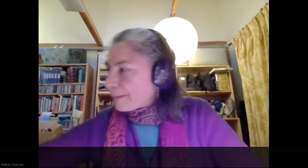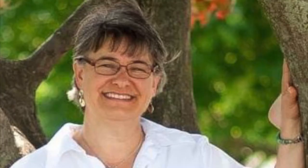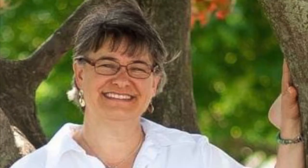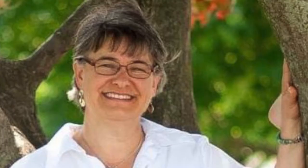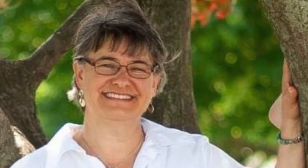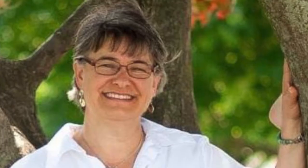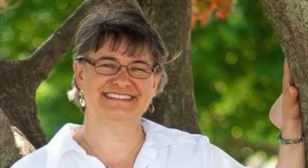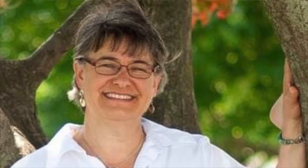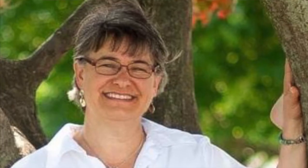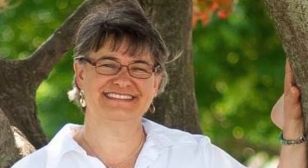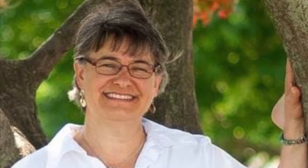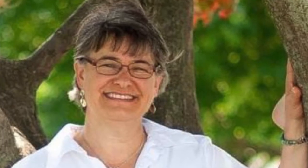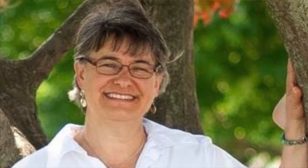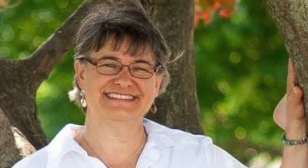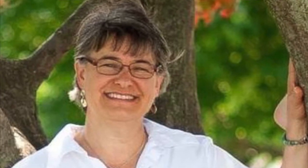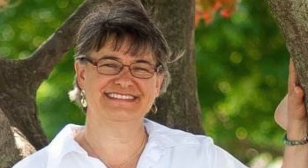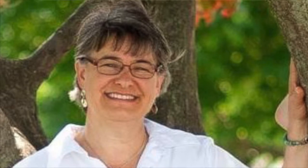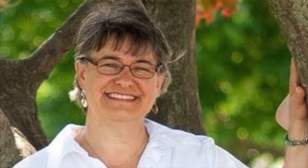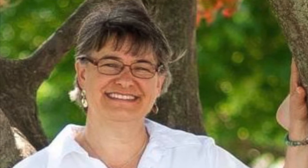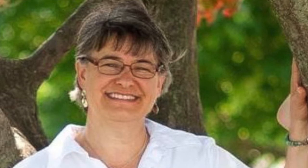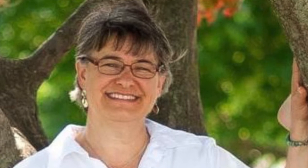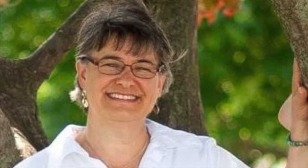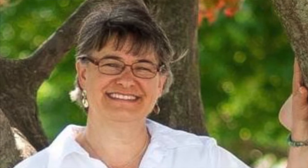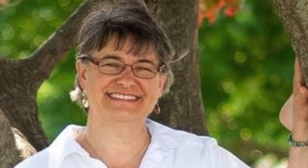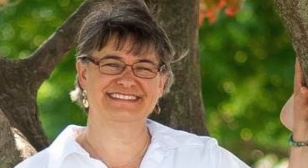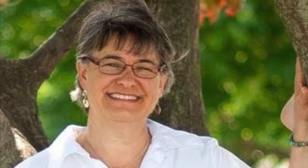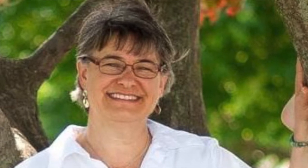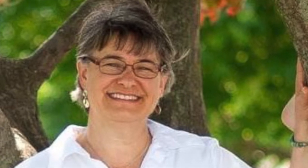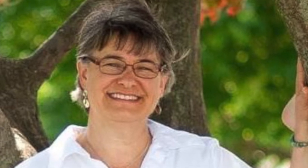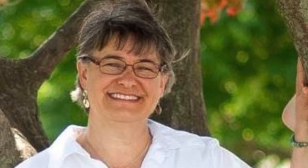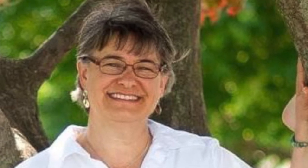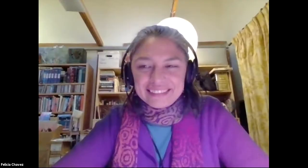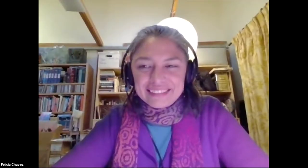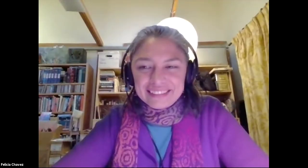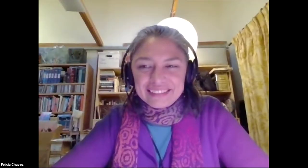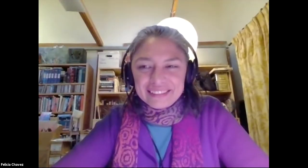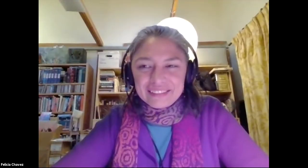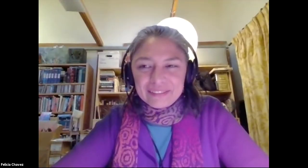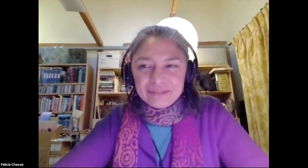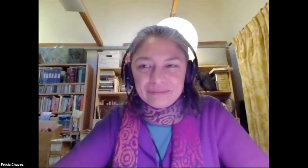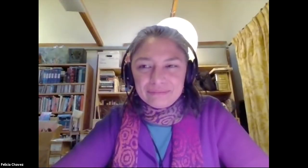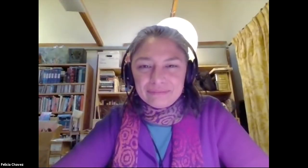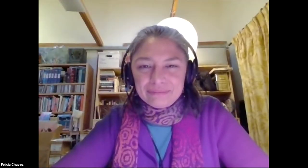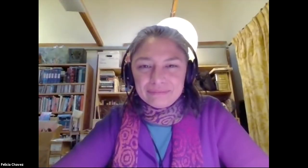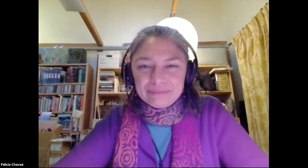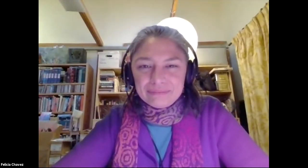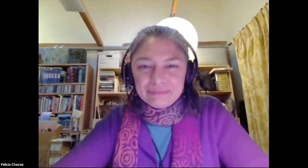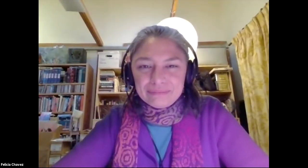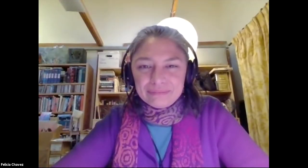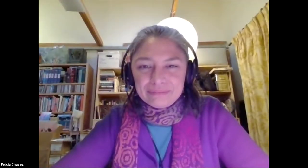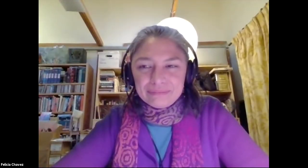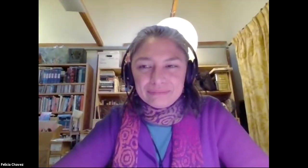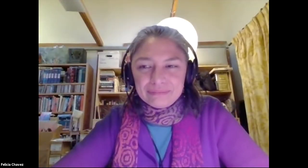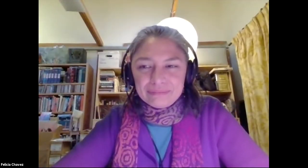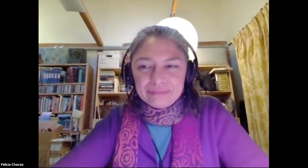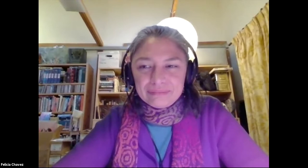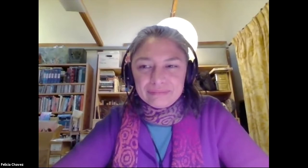this is sheila just to introduce my background to give you an idea why i'm working with francis and some of the work that